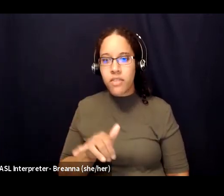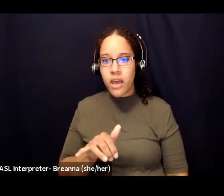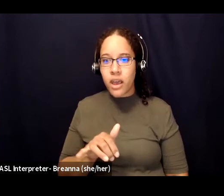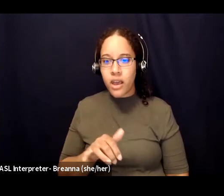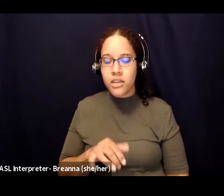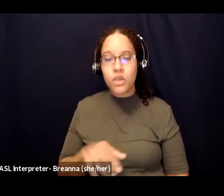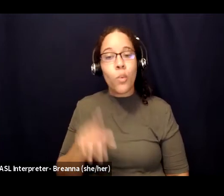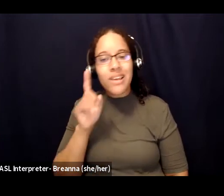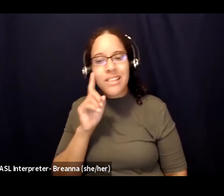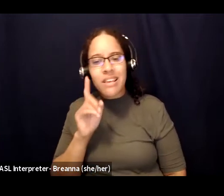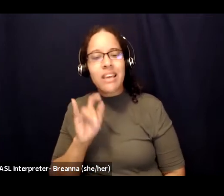representative of that shock